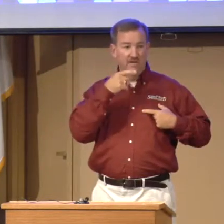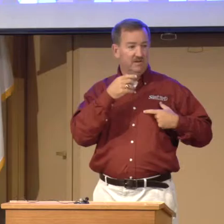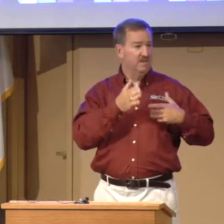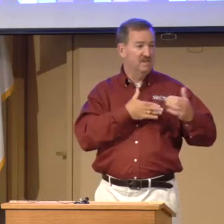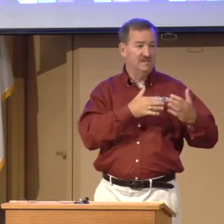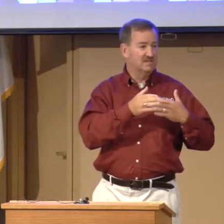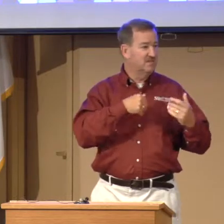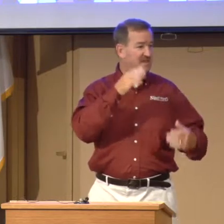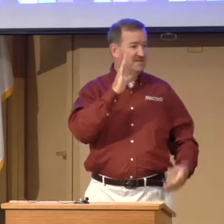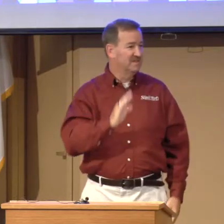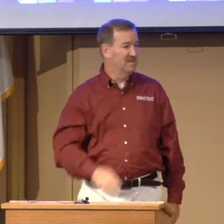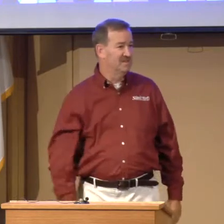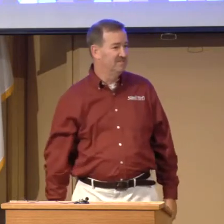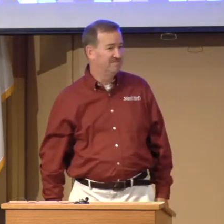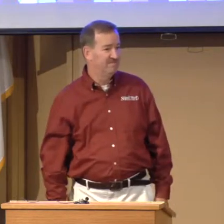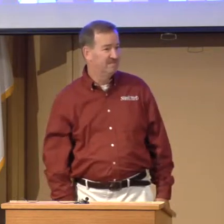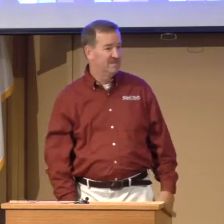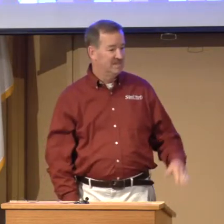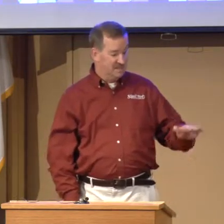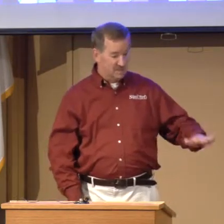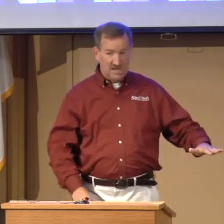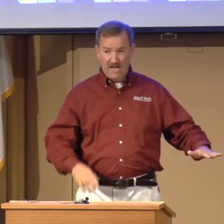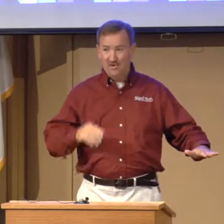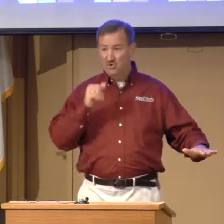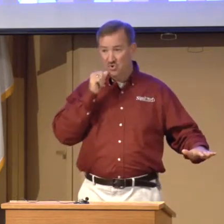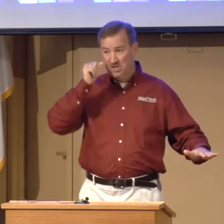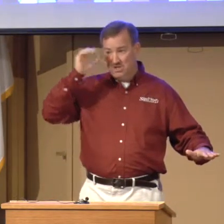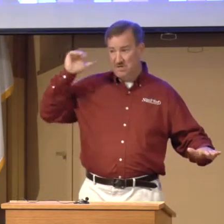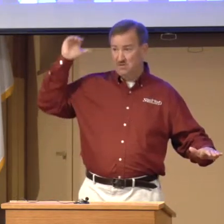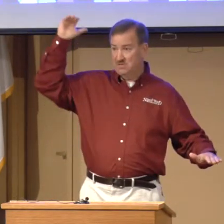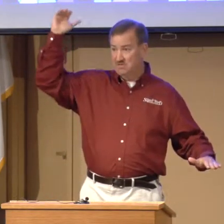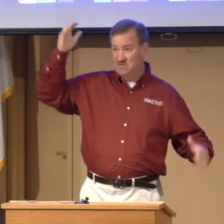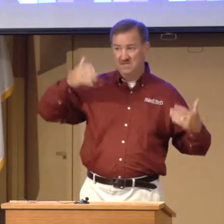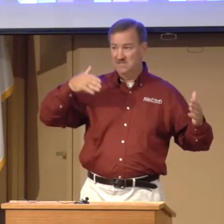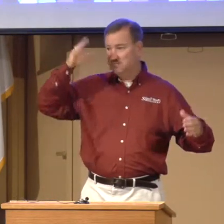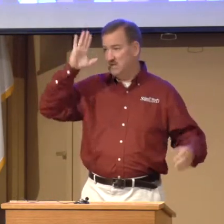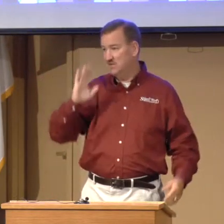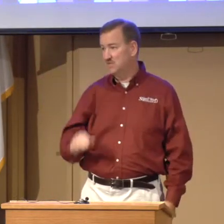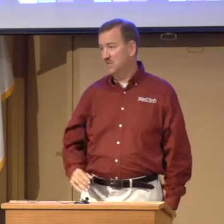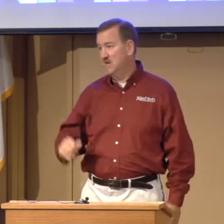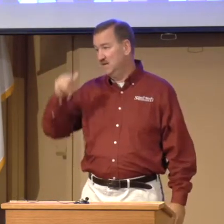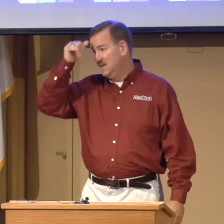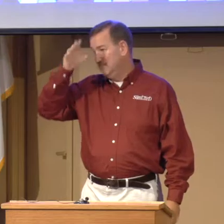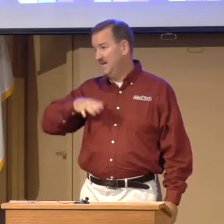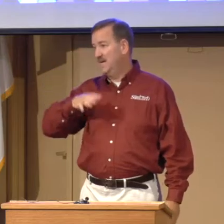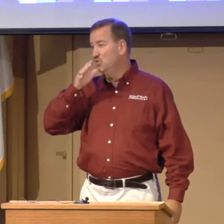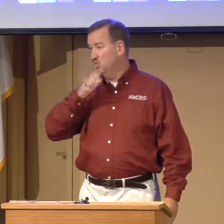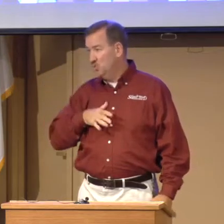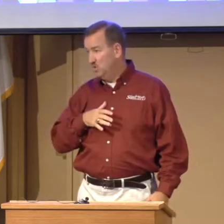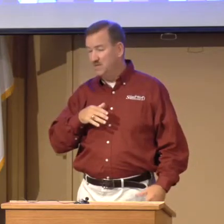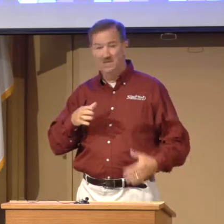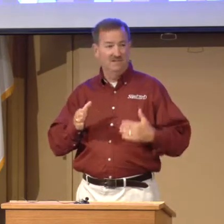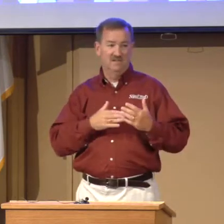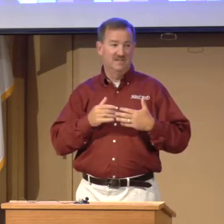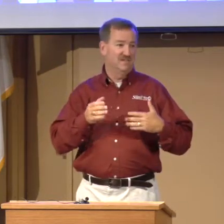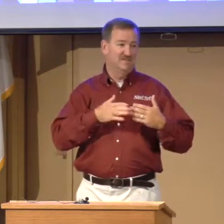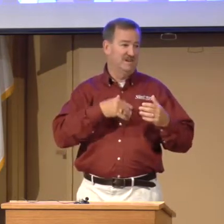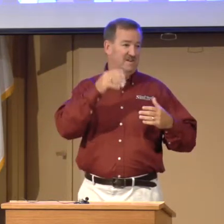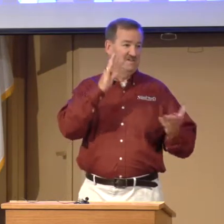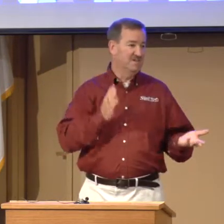hearing, it doesn't matter to God. Child or adult, it doesn't matter to God. Man or woman, it doesn't matter to